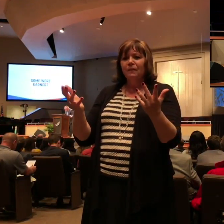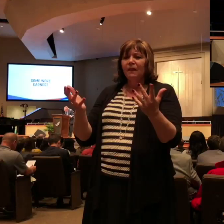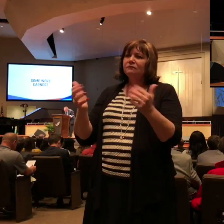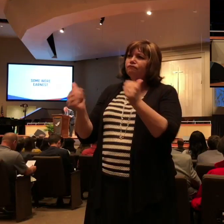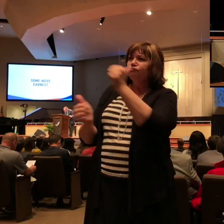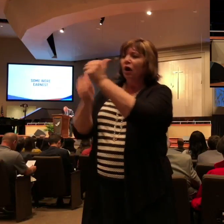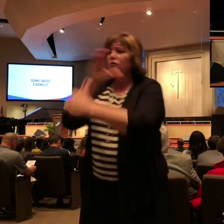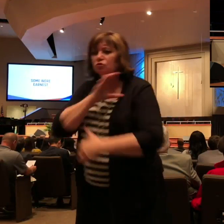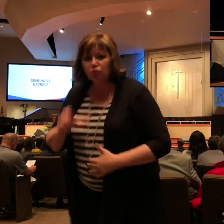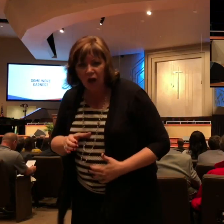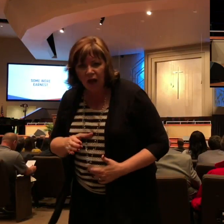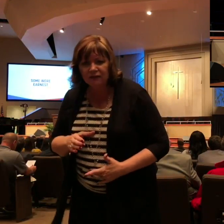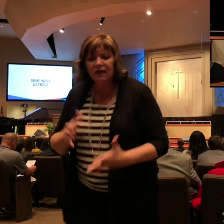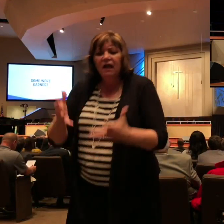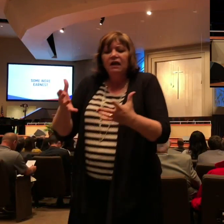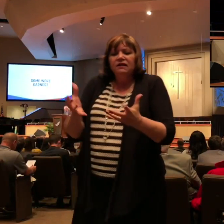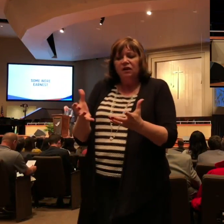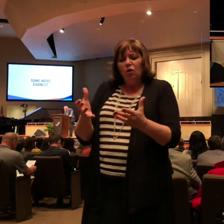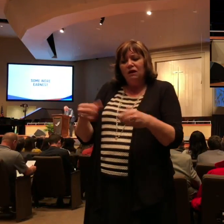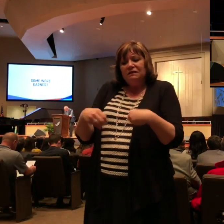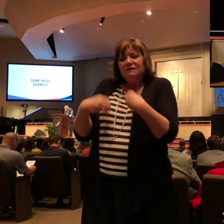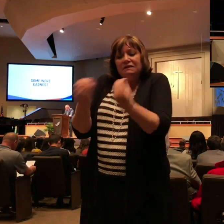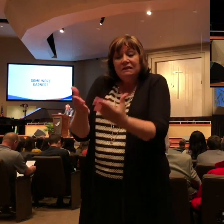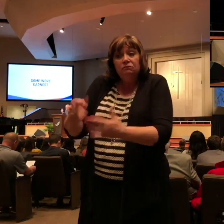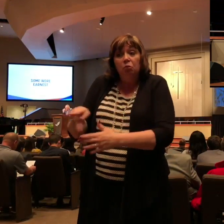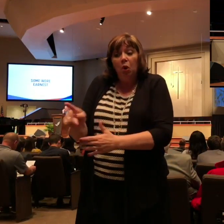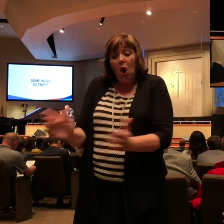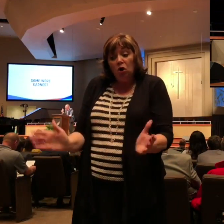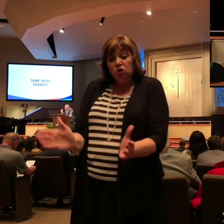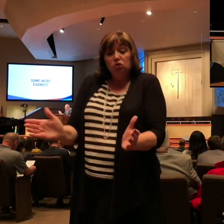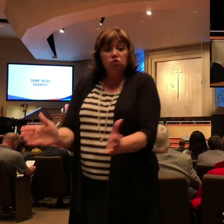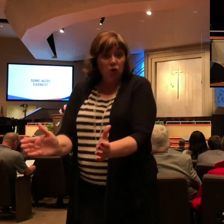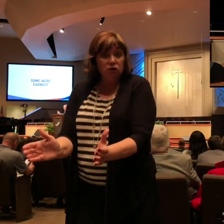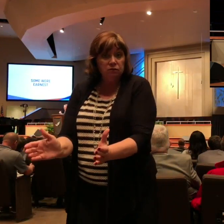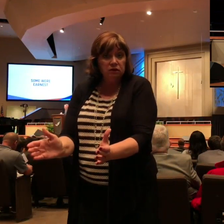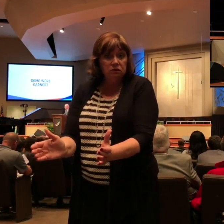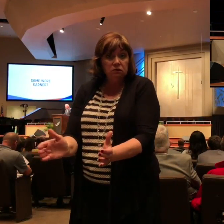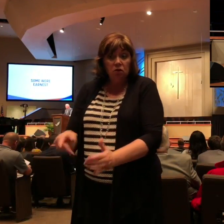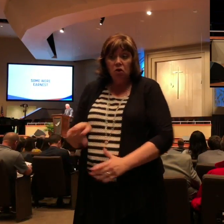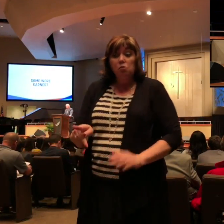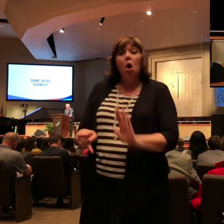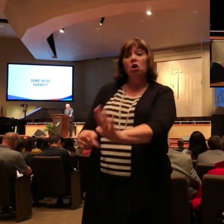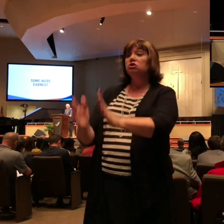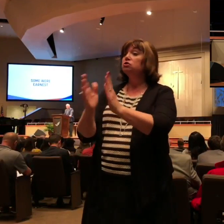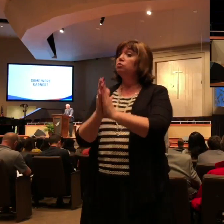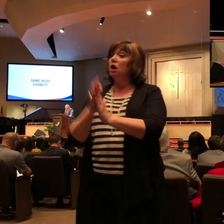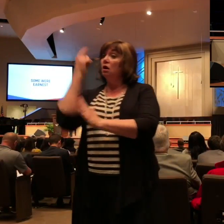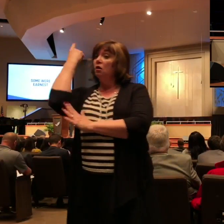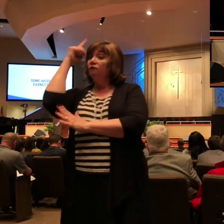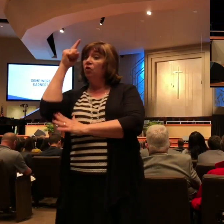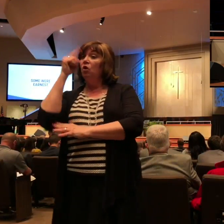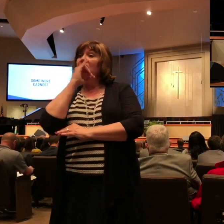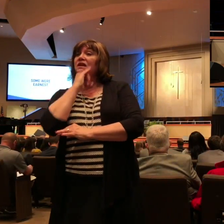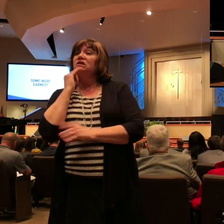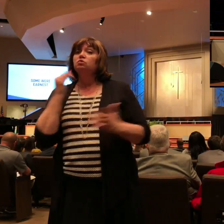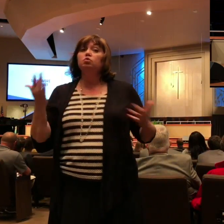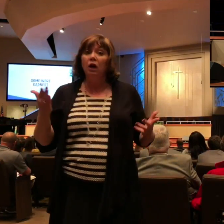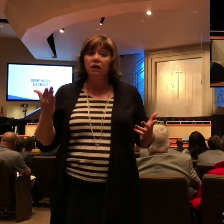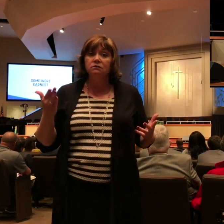.1, brother, my heart's desire and prayer to God for Israel is that they might be saved. Paul said, listen, I've got